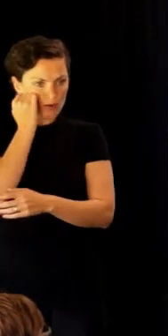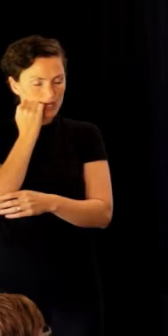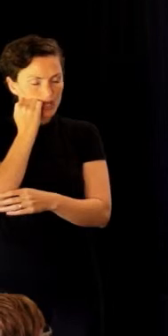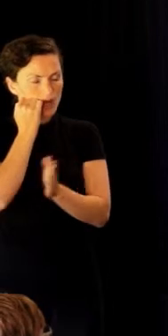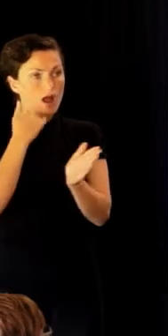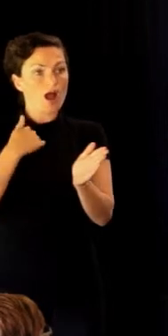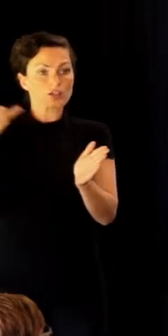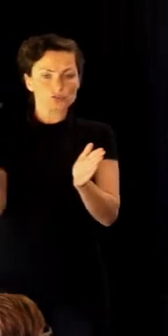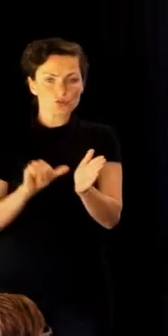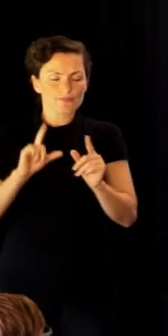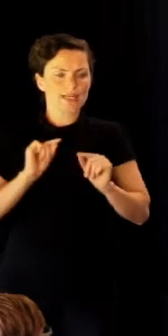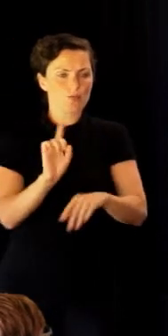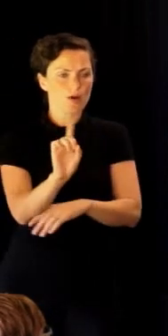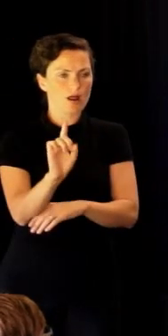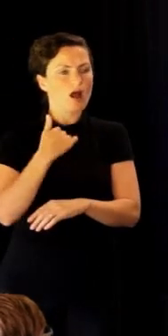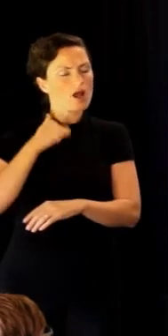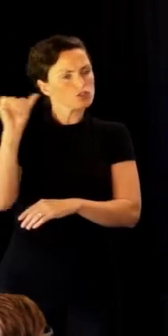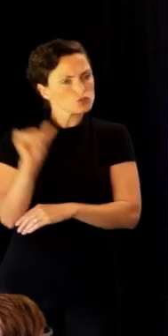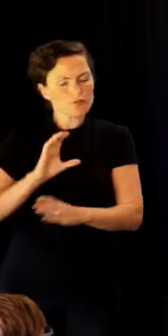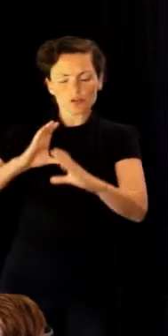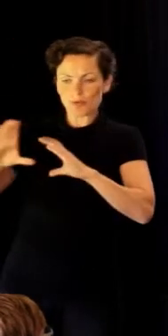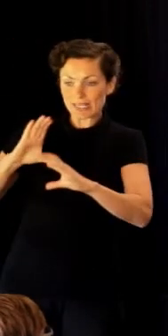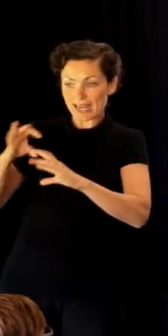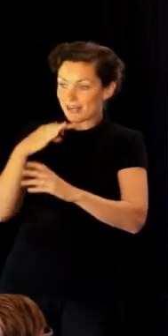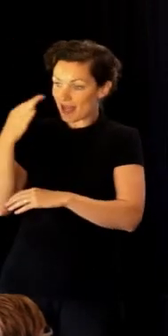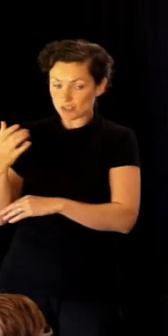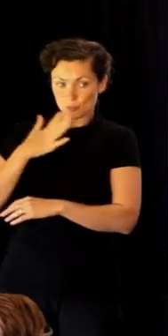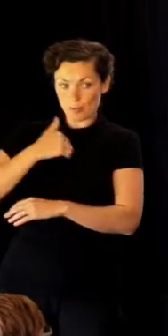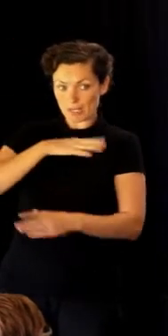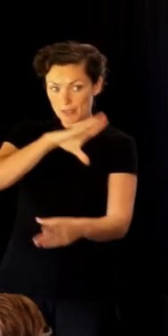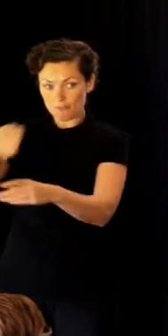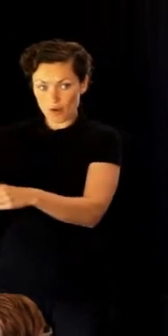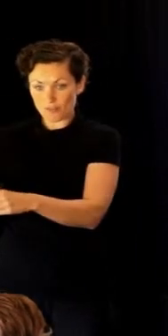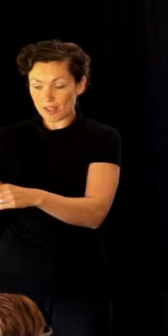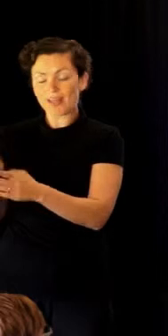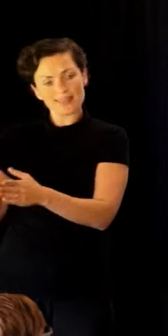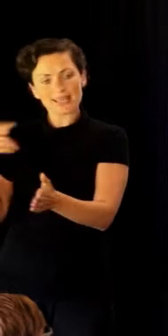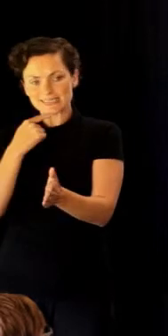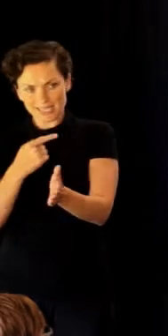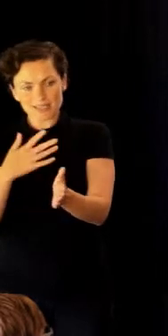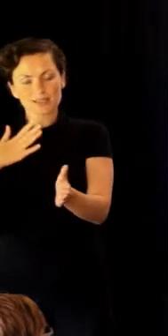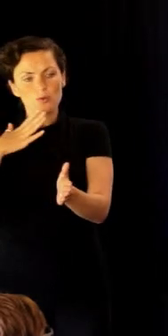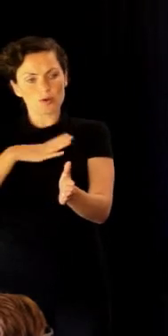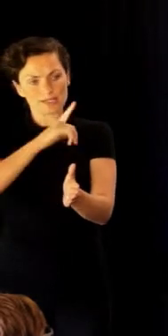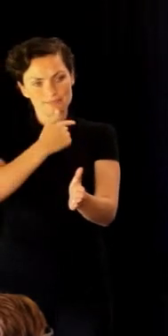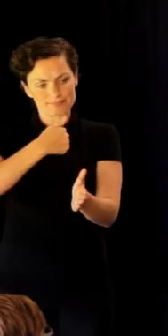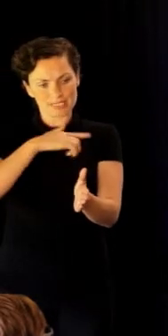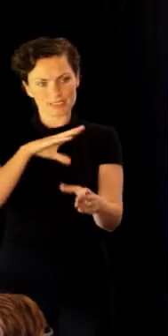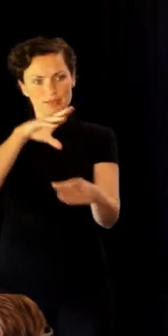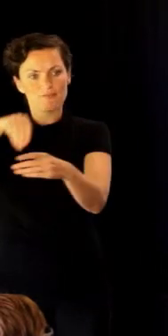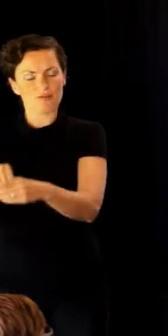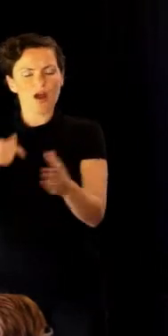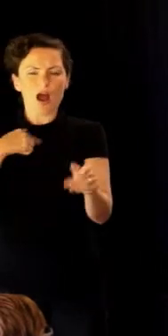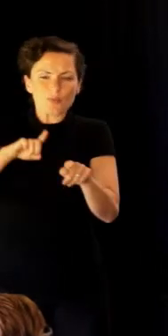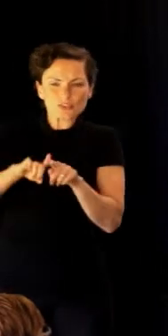What I should have done was communicated and said, do you want me there? Because yes, they did. But I was obviously